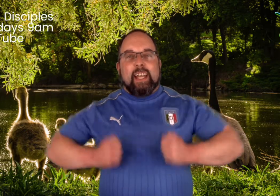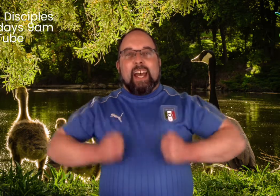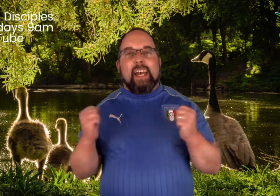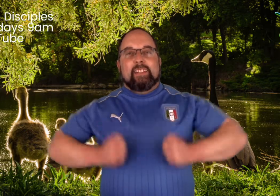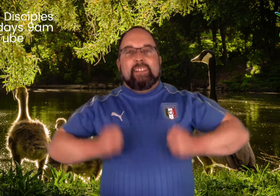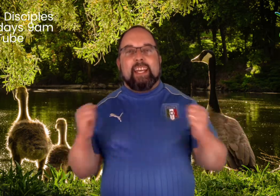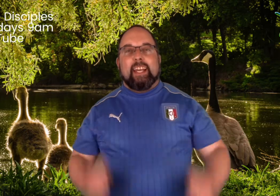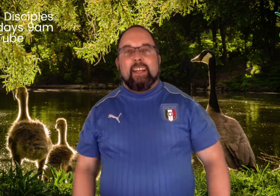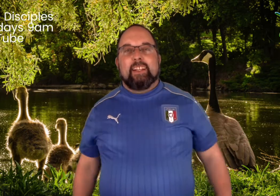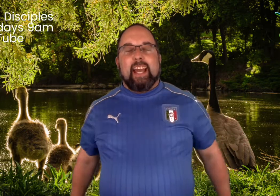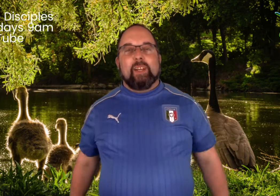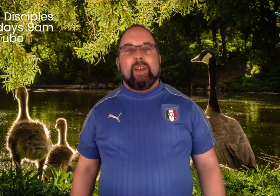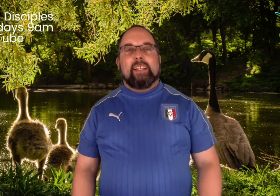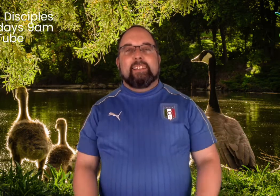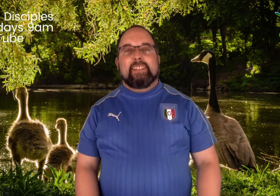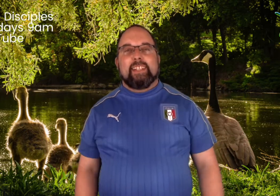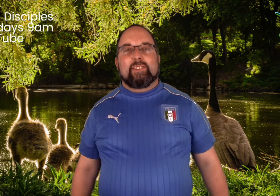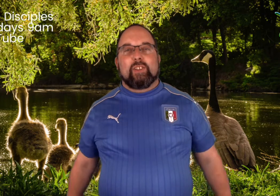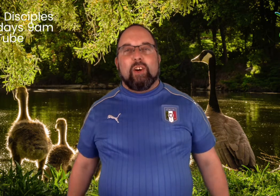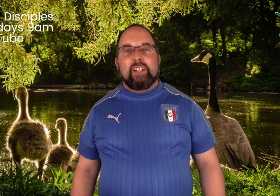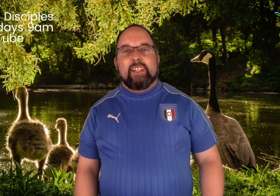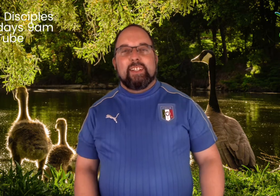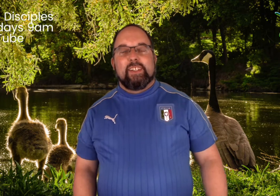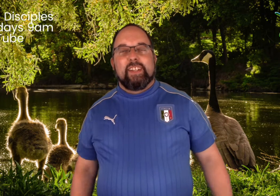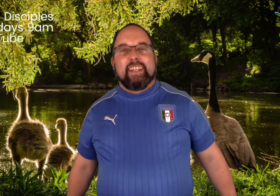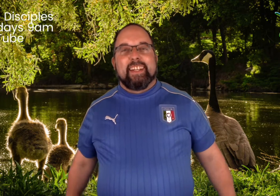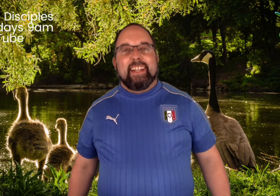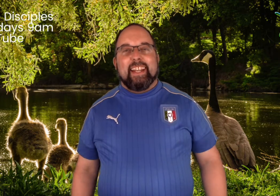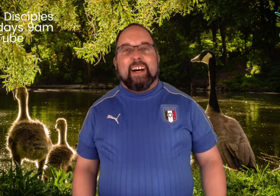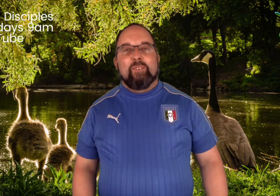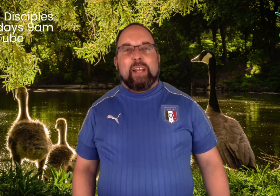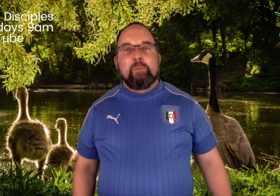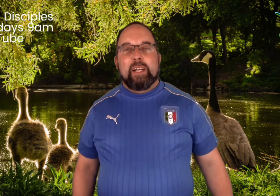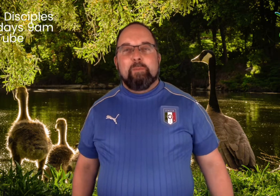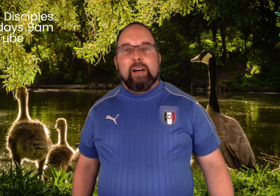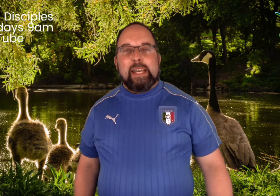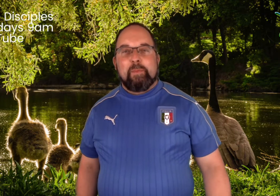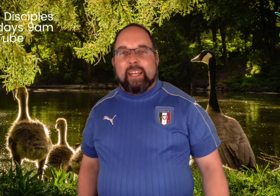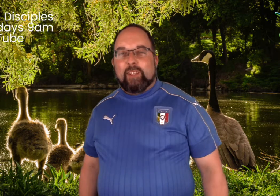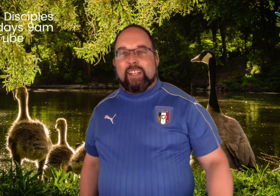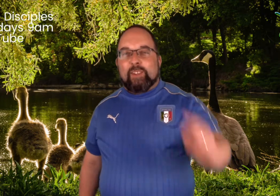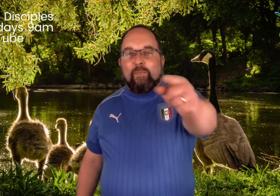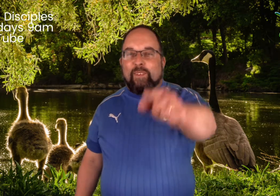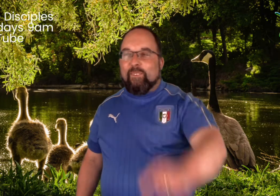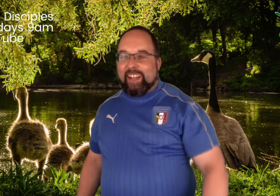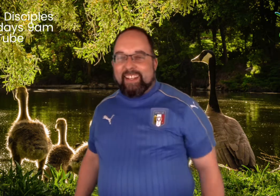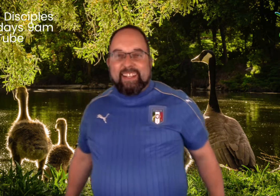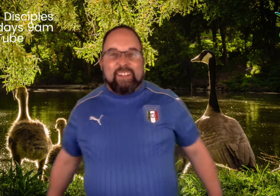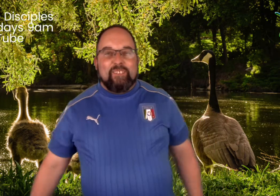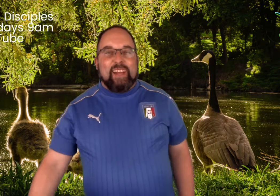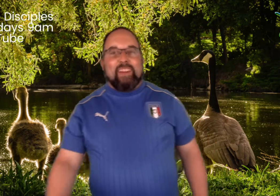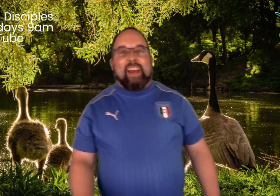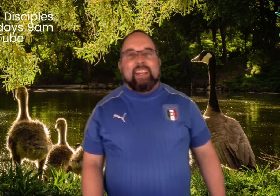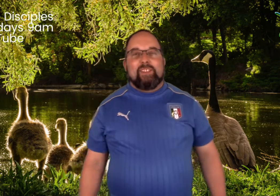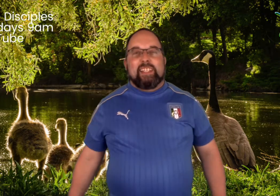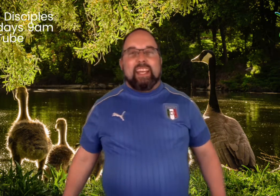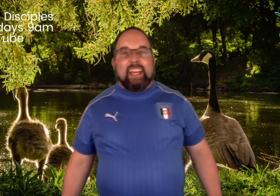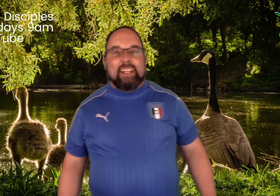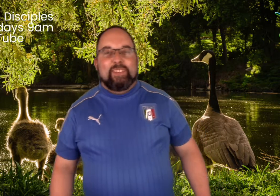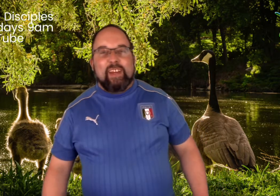That's it. Now, are you ready to sing the song? Lovely. I'm going to mime it because I don't know it. But, anyway, you sing it. Ready?